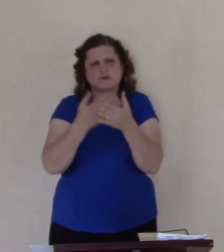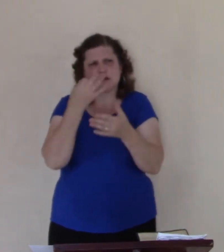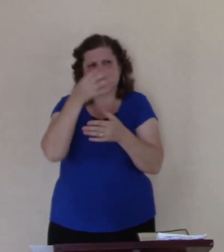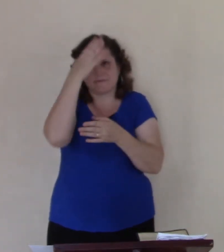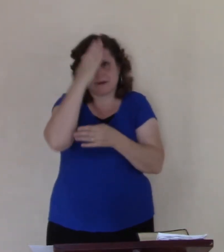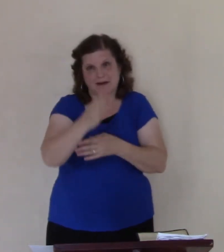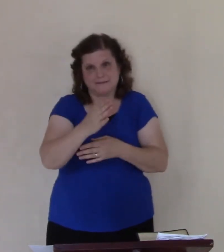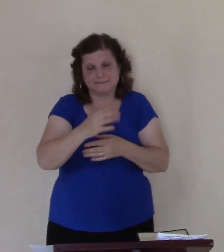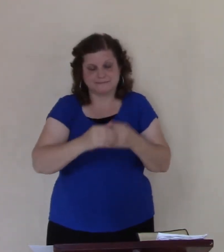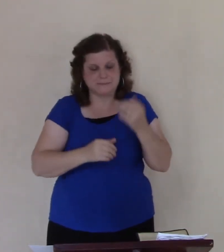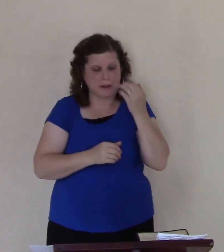He doesn't care about that.